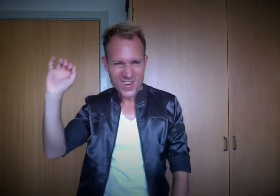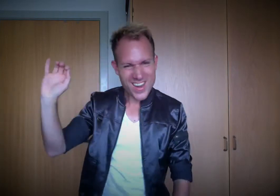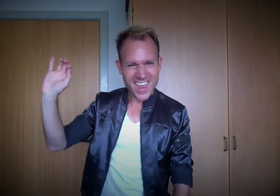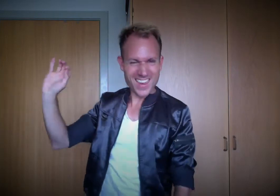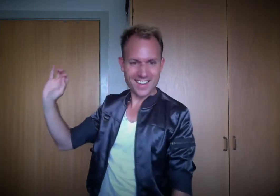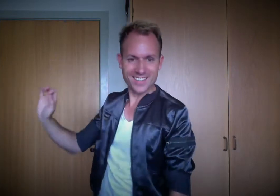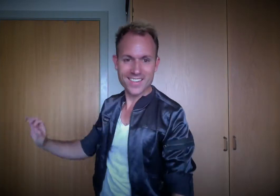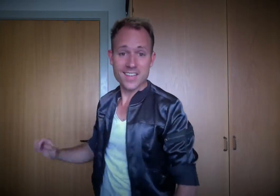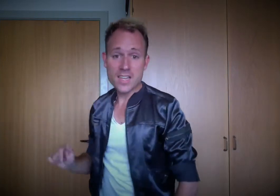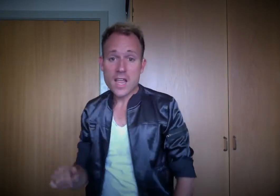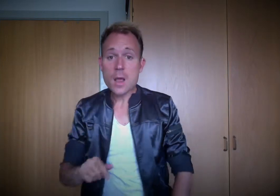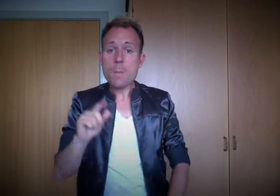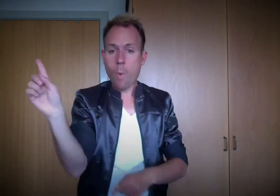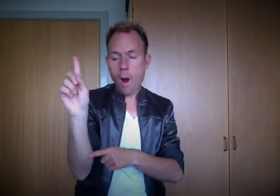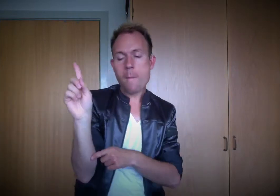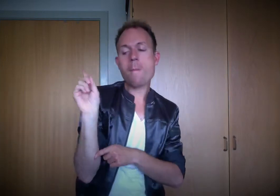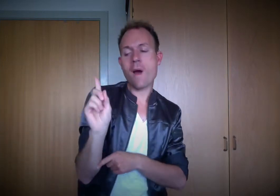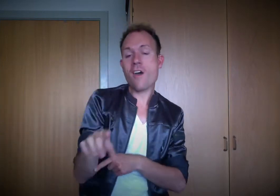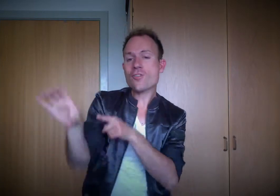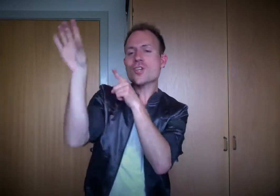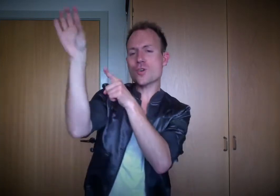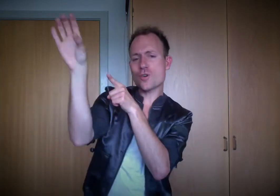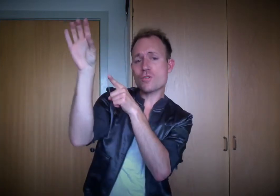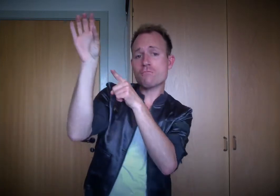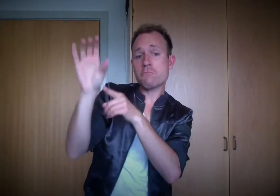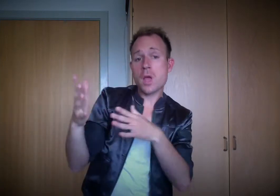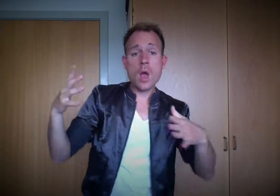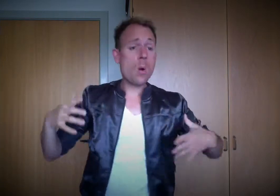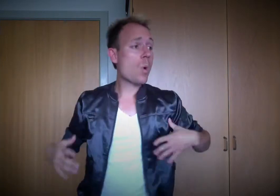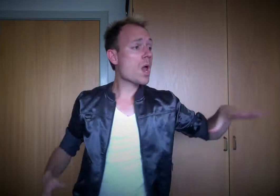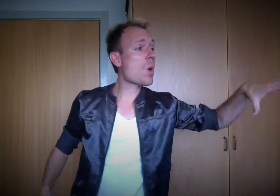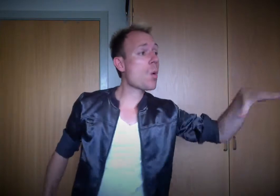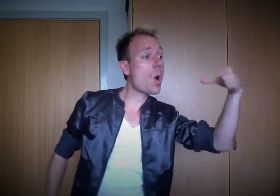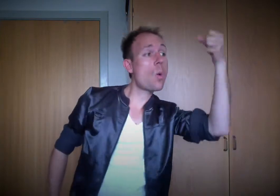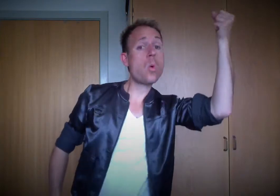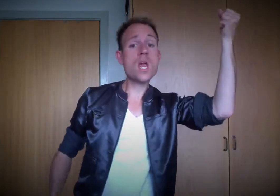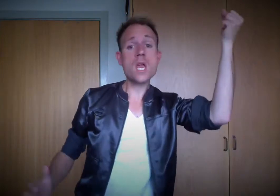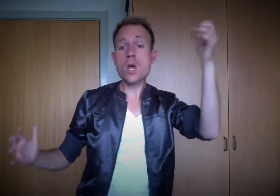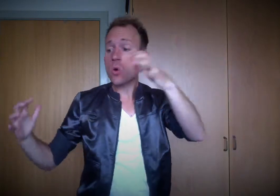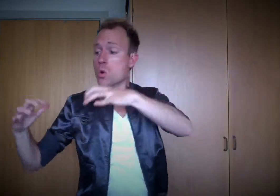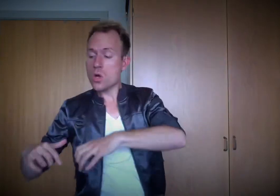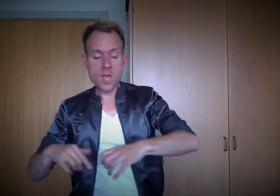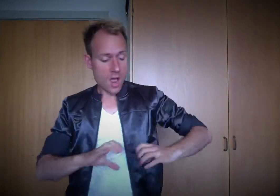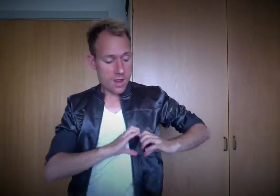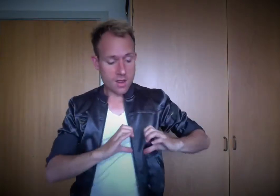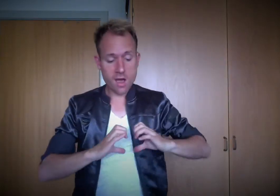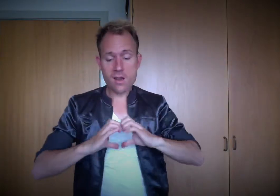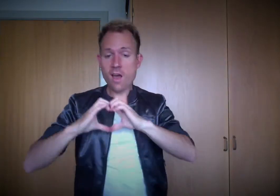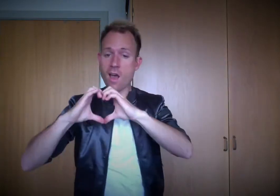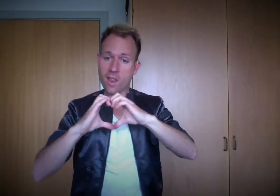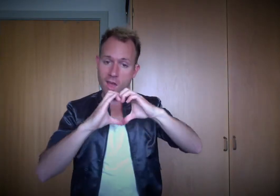This is our moment of truth Either we win or we lose this love